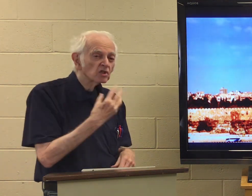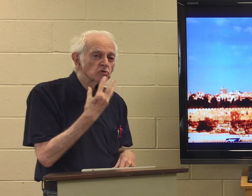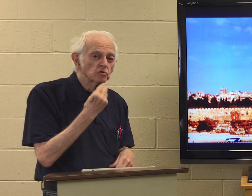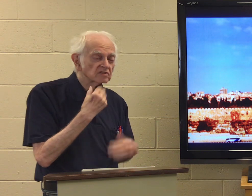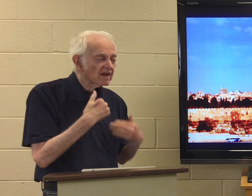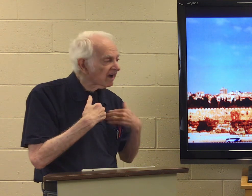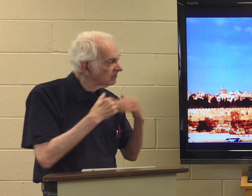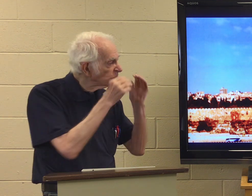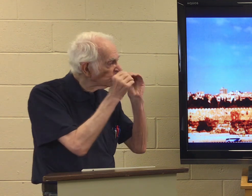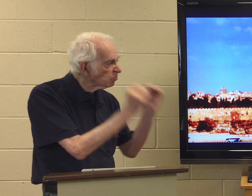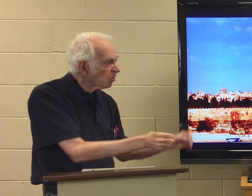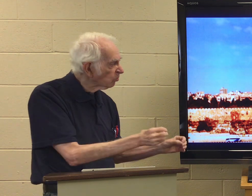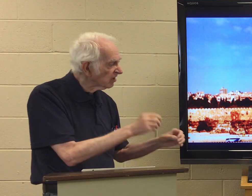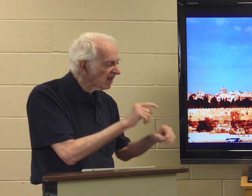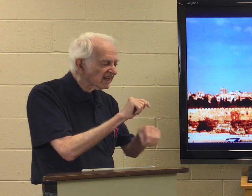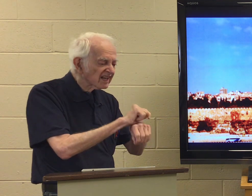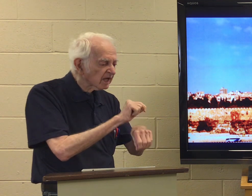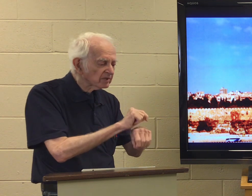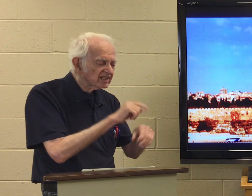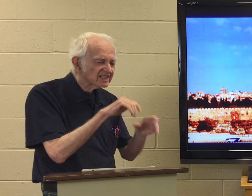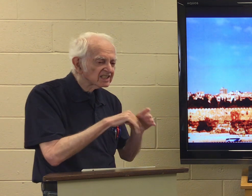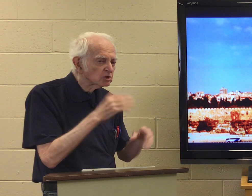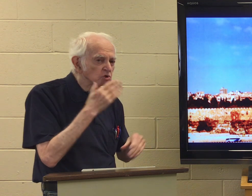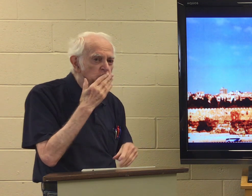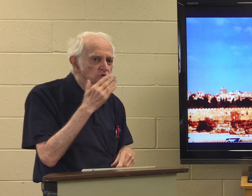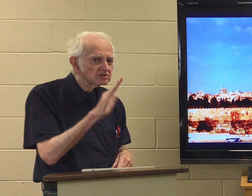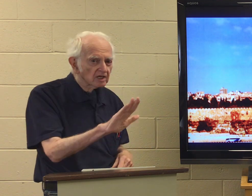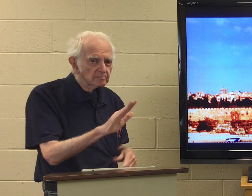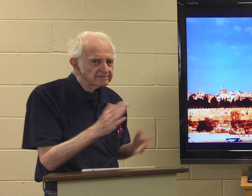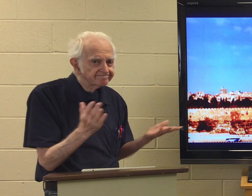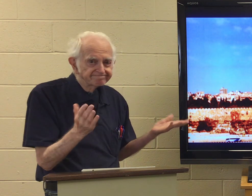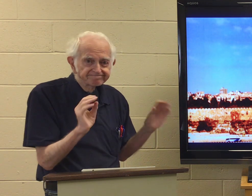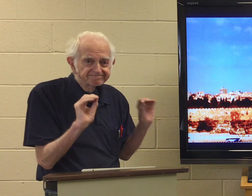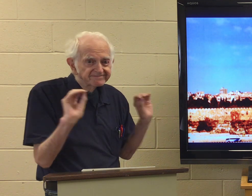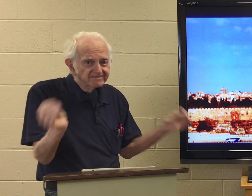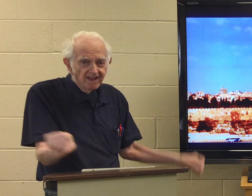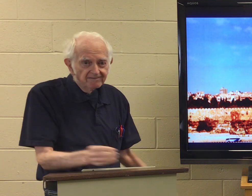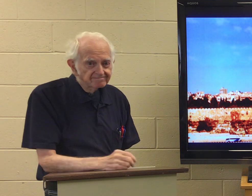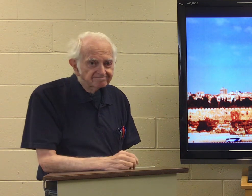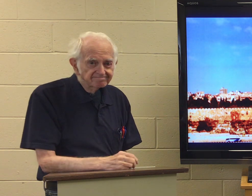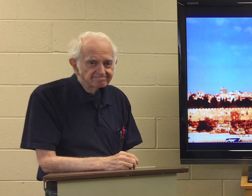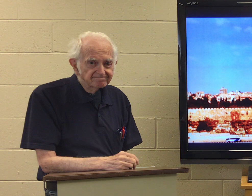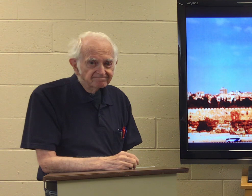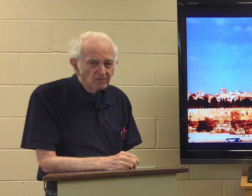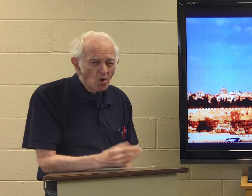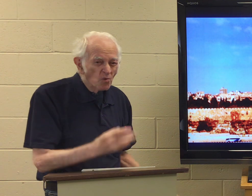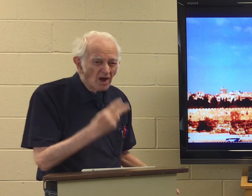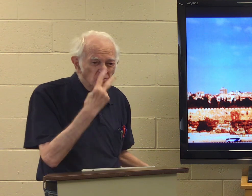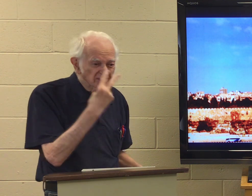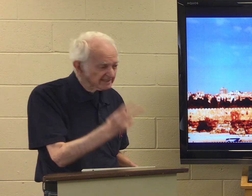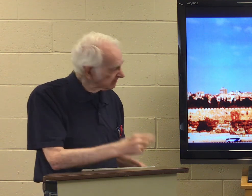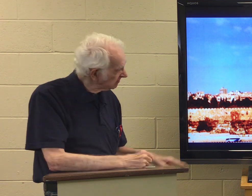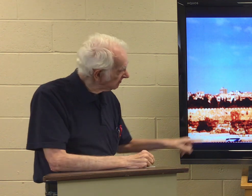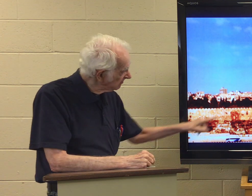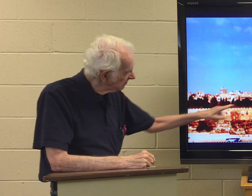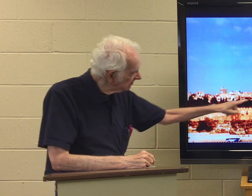Today, the Jews have no temple in Jerusalem. There's not one. What do you see?